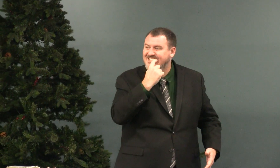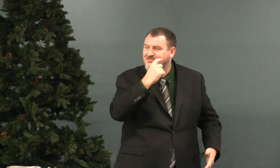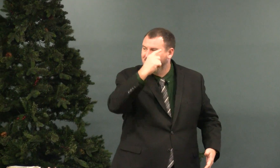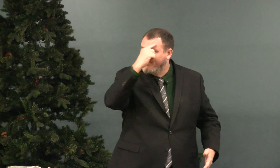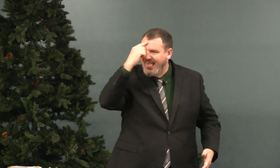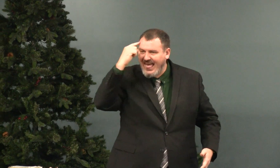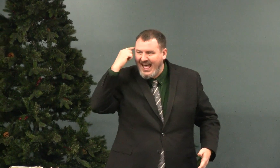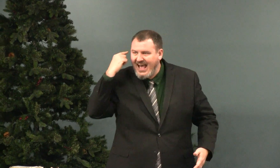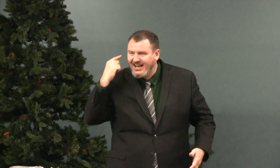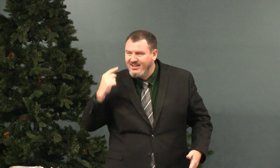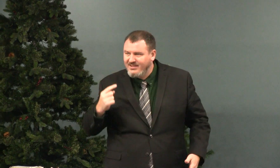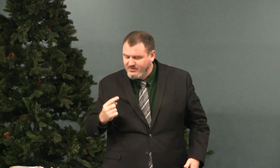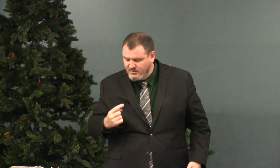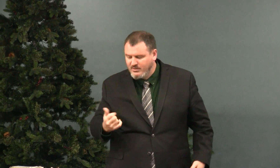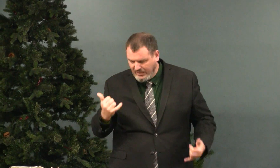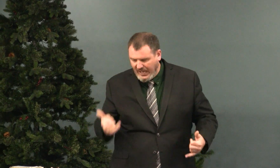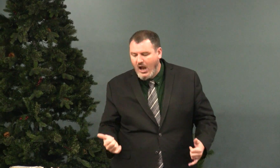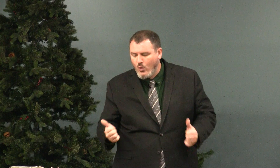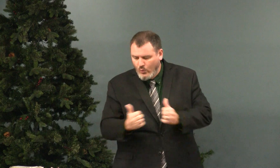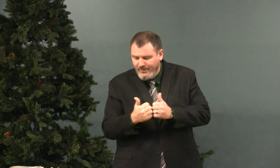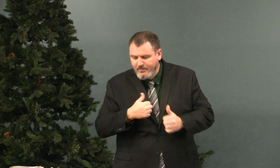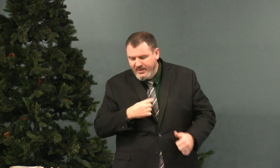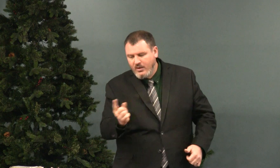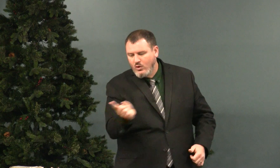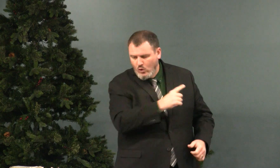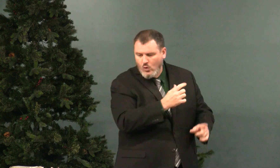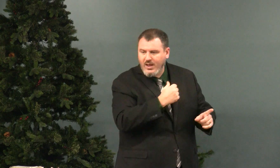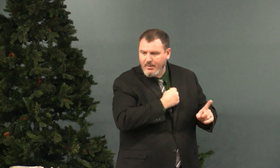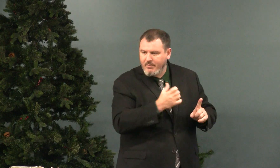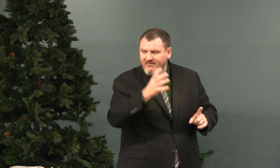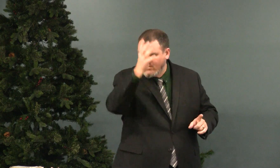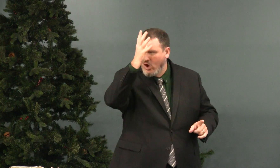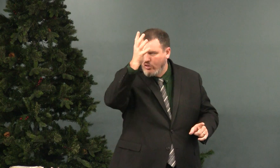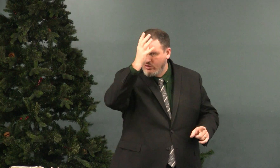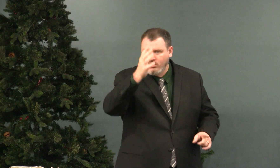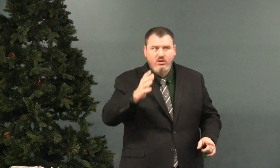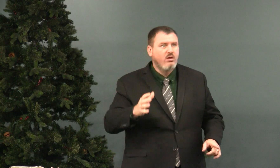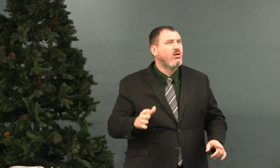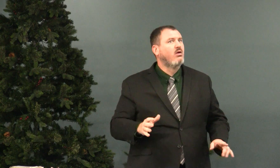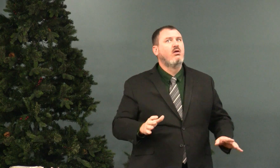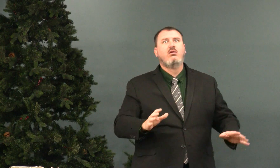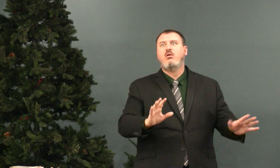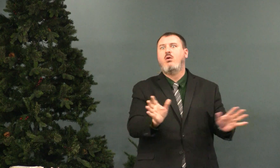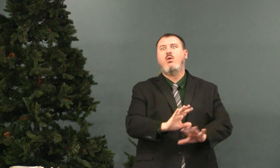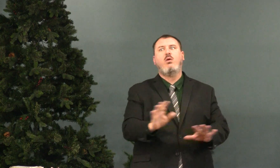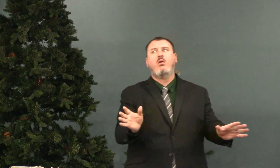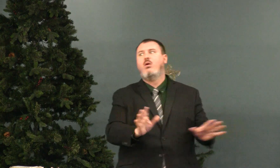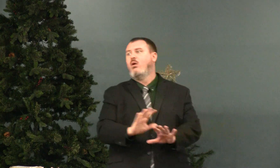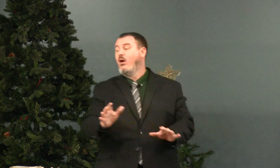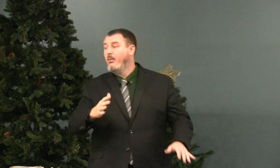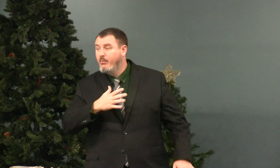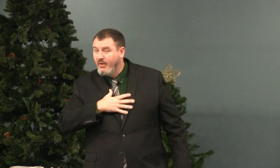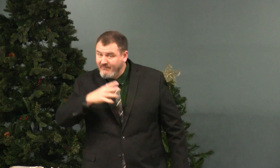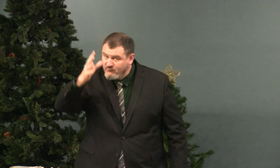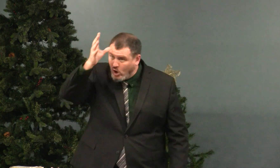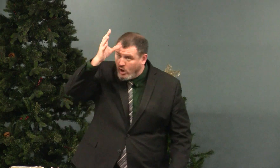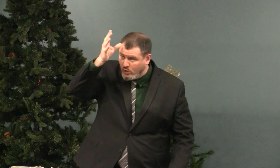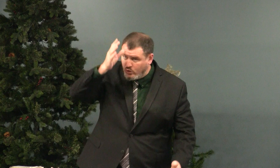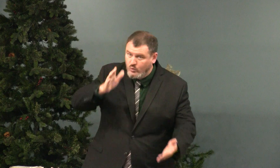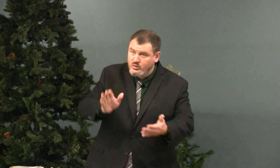And she held my... And she said, I can see your teeth are black. Come with me. I'm going to go talk to your father. Oh, no, no, no.